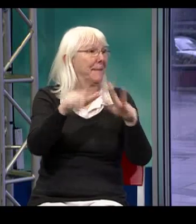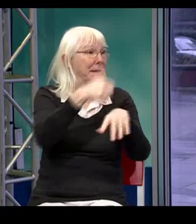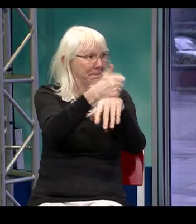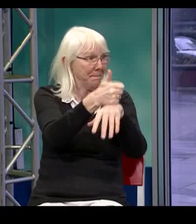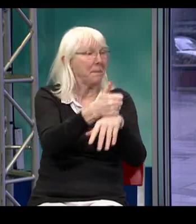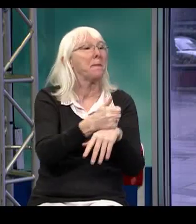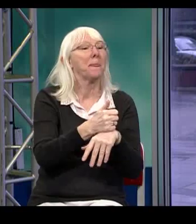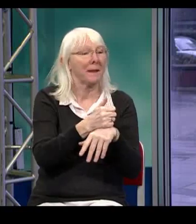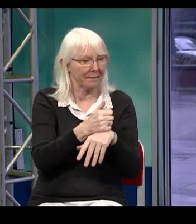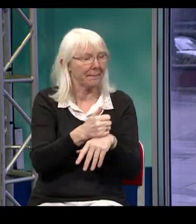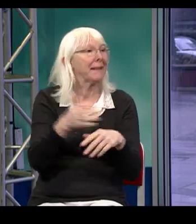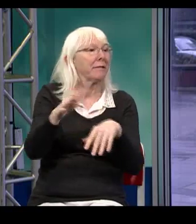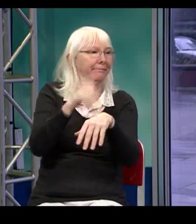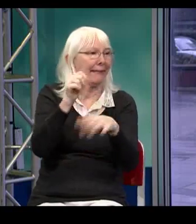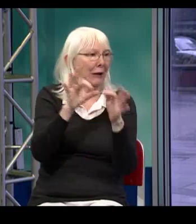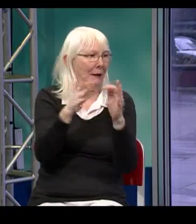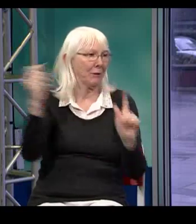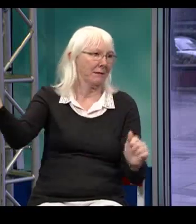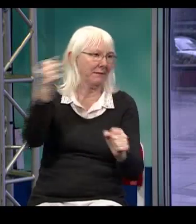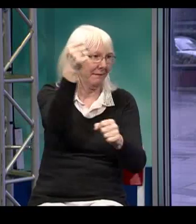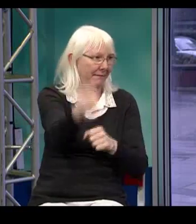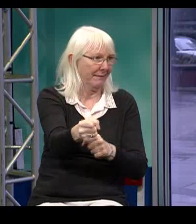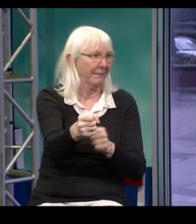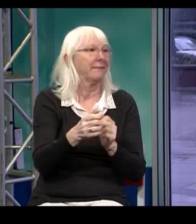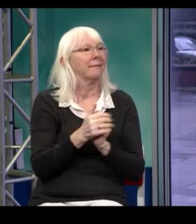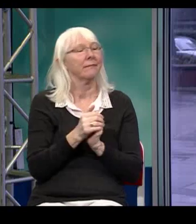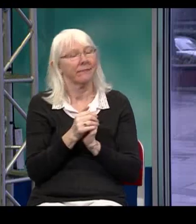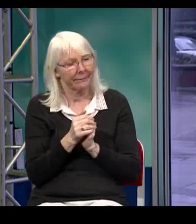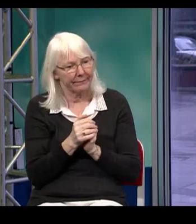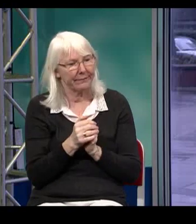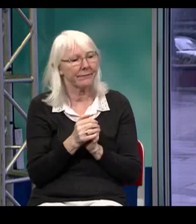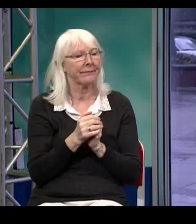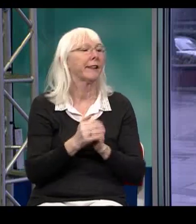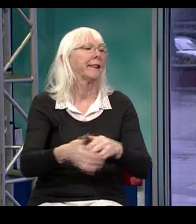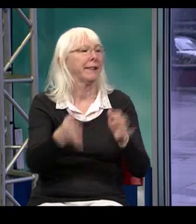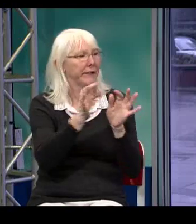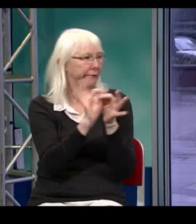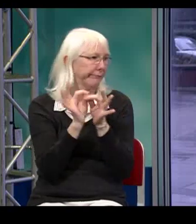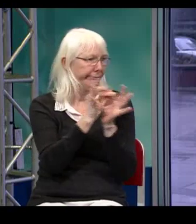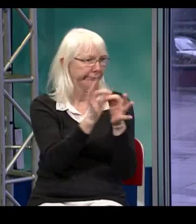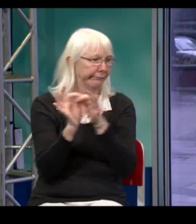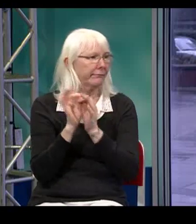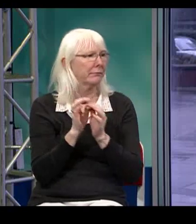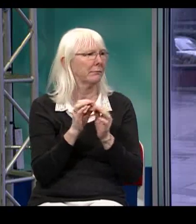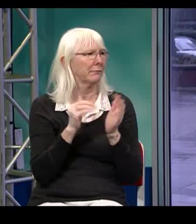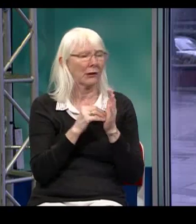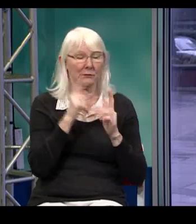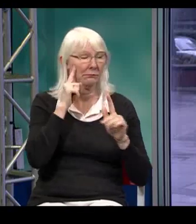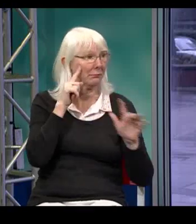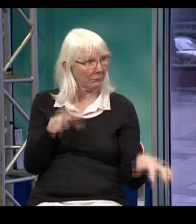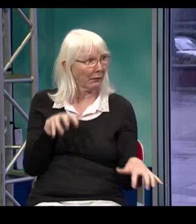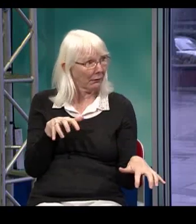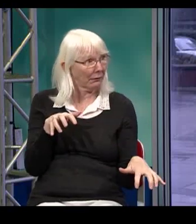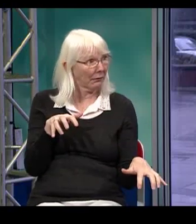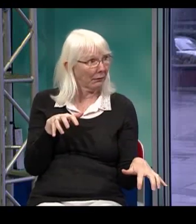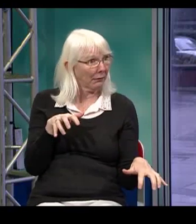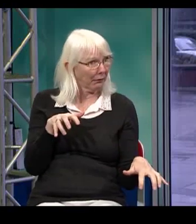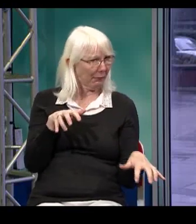lower intelligence because of the style of communication they had. Then, once MIS started, he had an interpreter and he had a